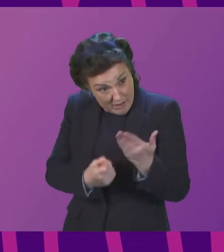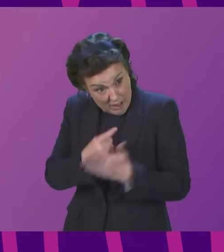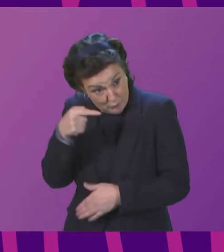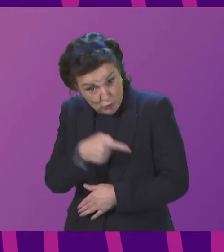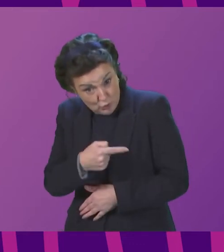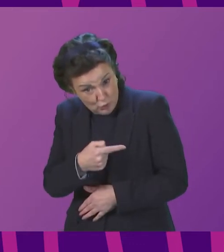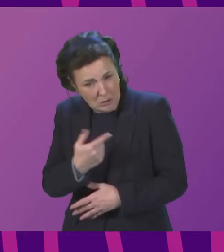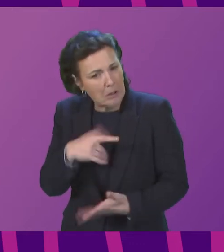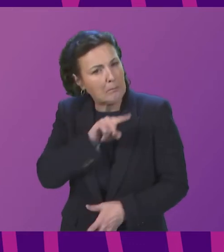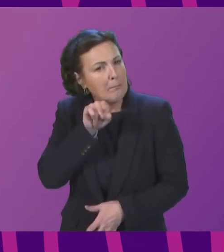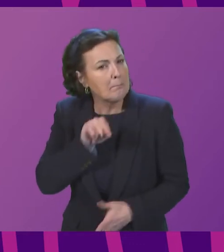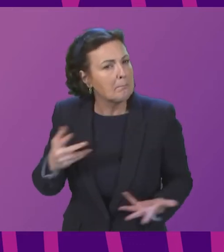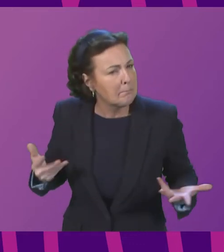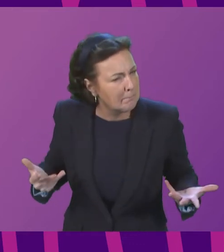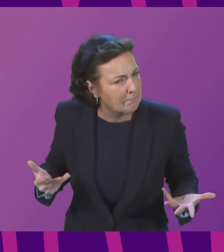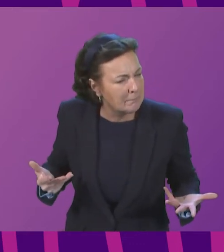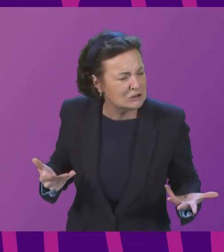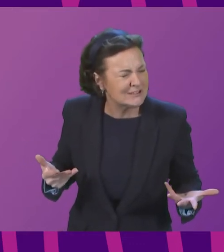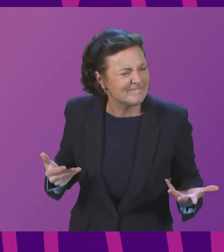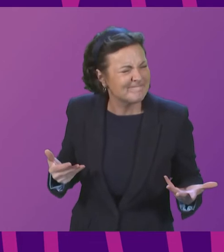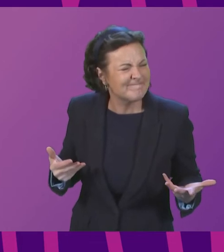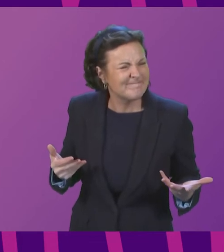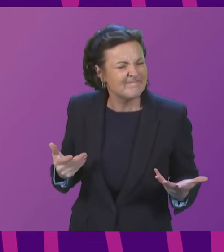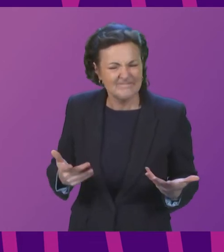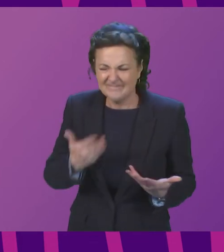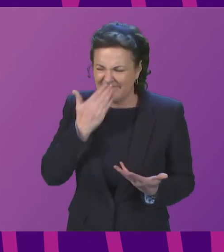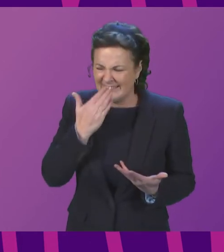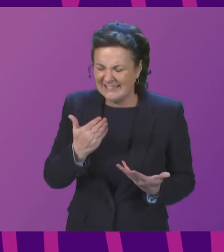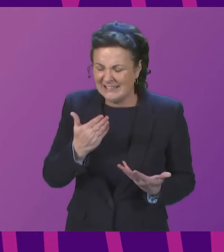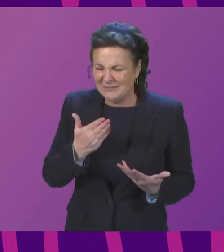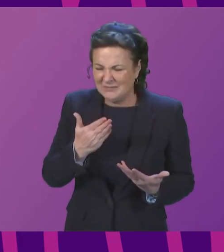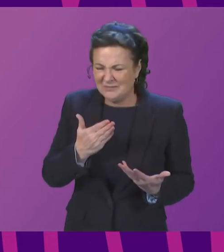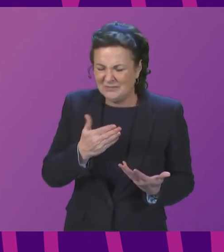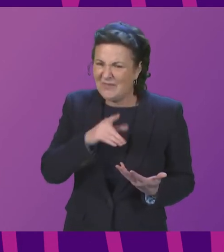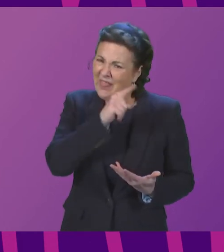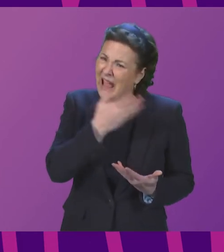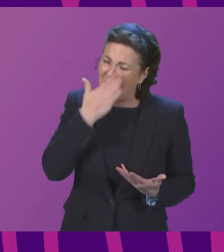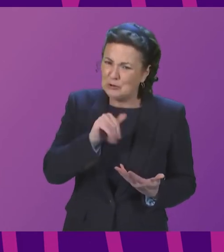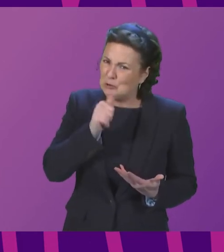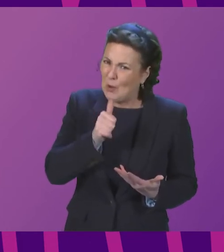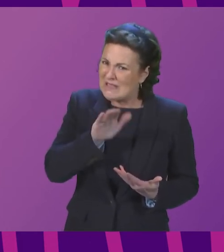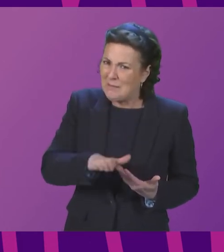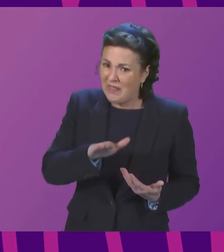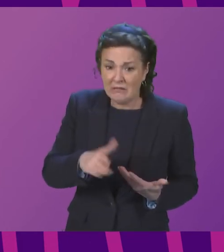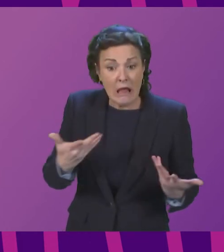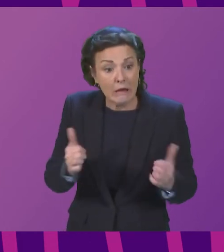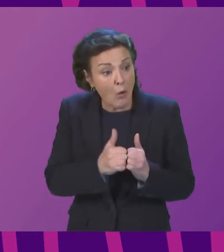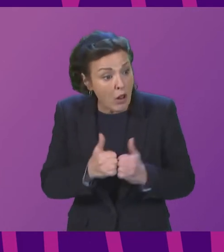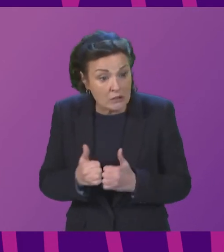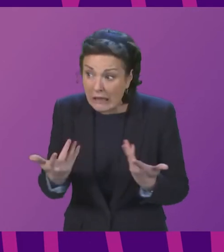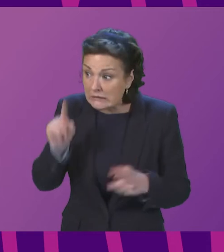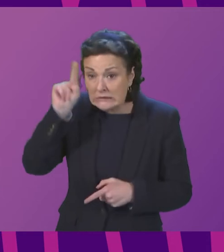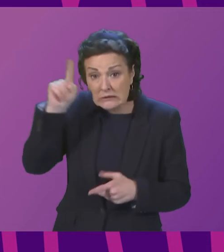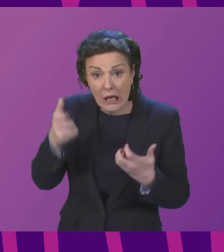being imparted back to them in return. It seems to me remarkably unsympathetic. Colleagues, are there any suggestions on how we might